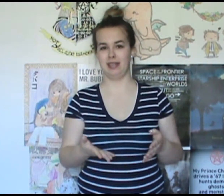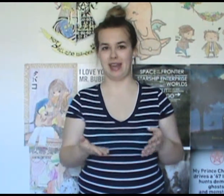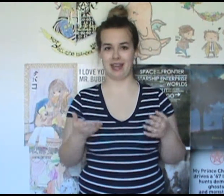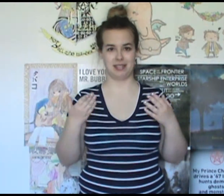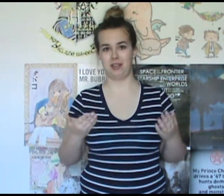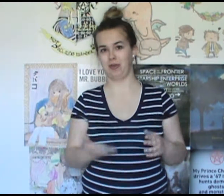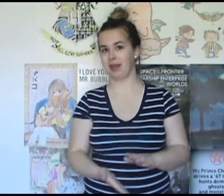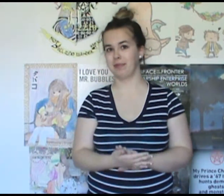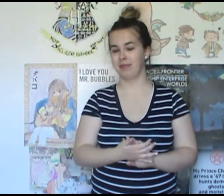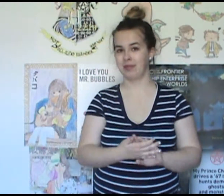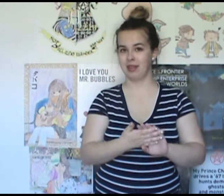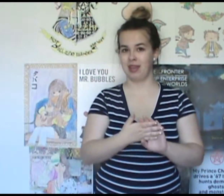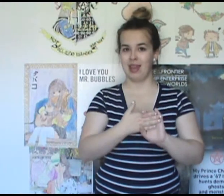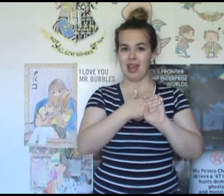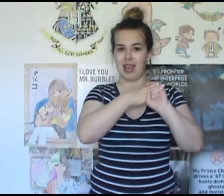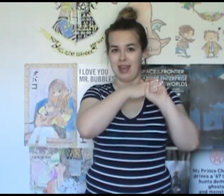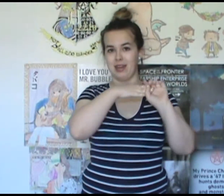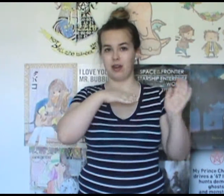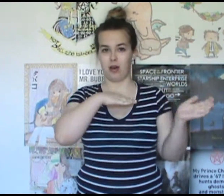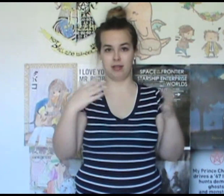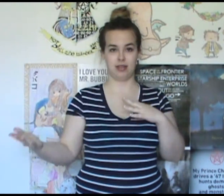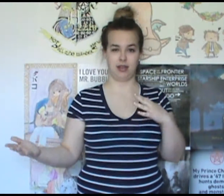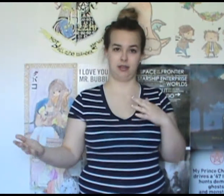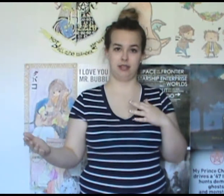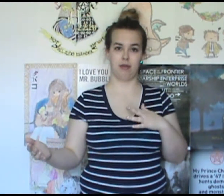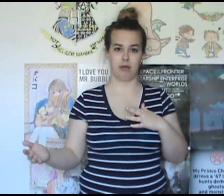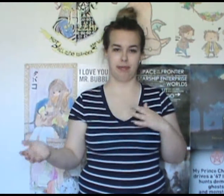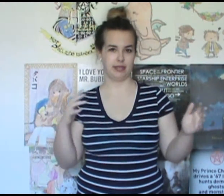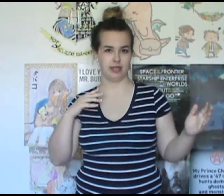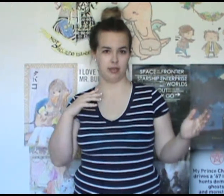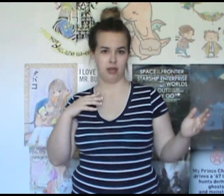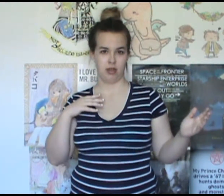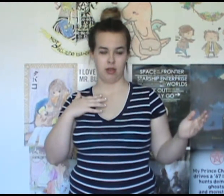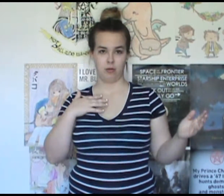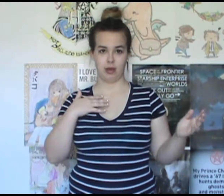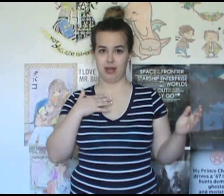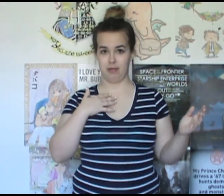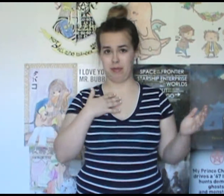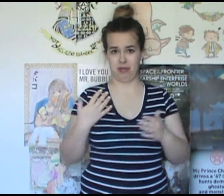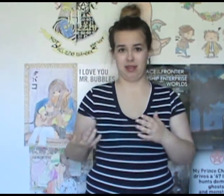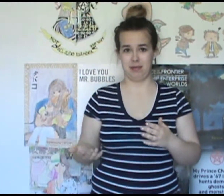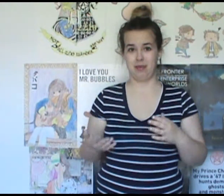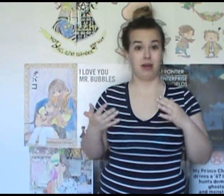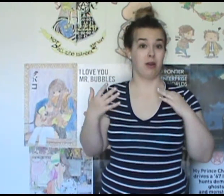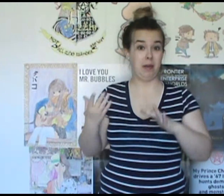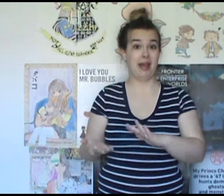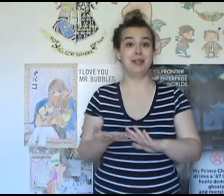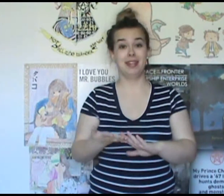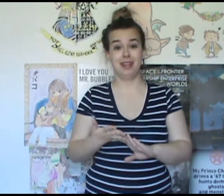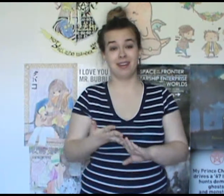attacks the two of them. And all the doctors that were present when both of them arrived in the ER